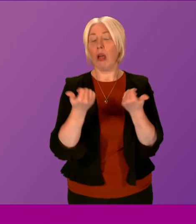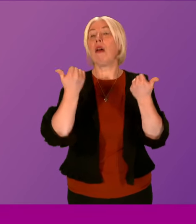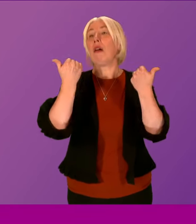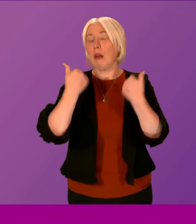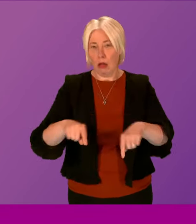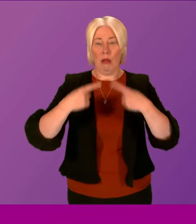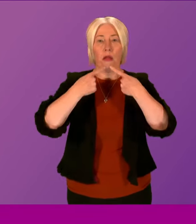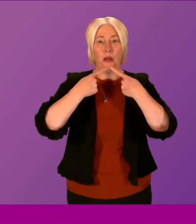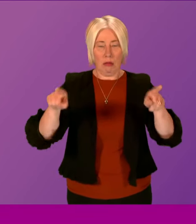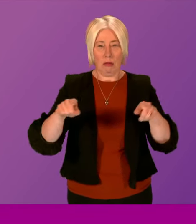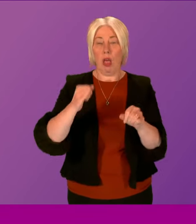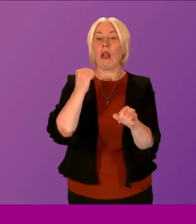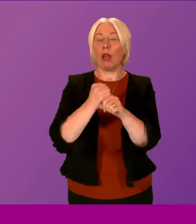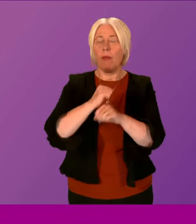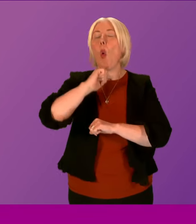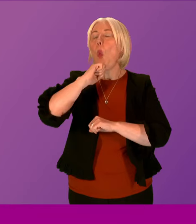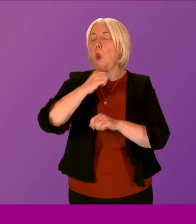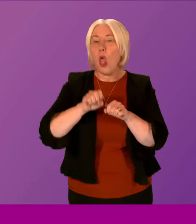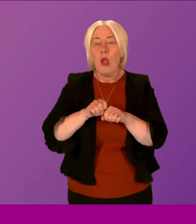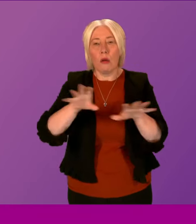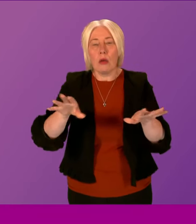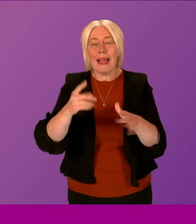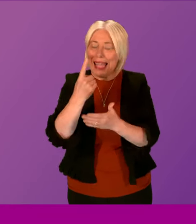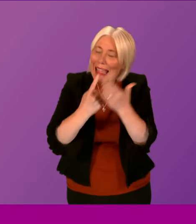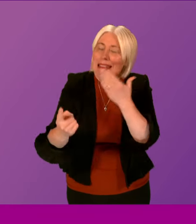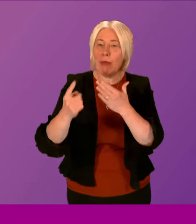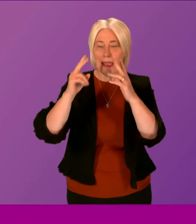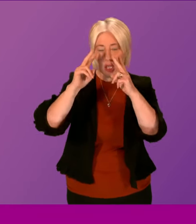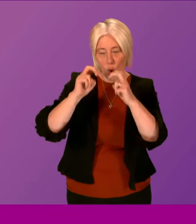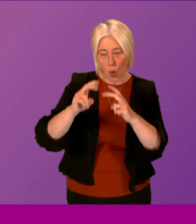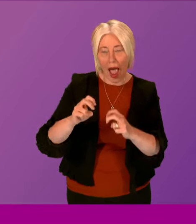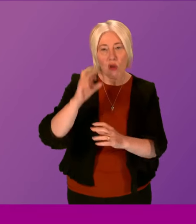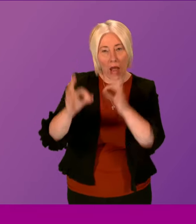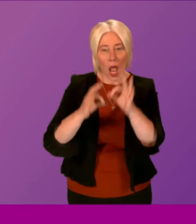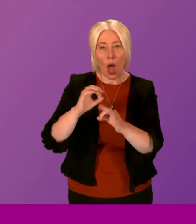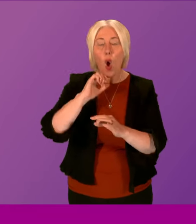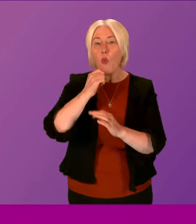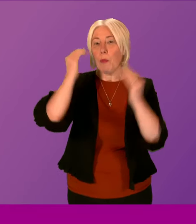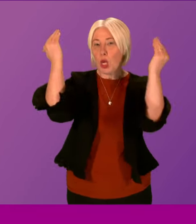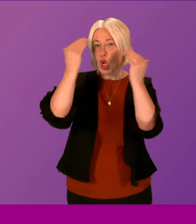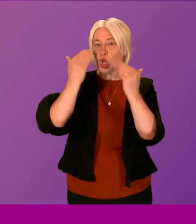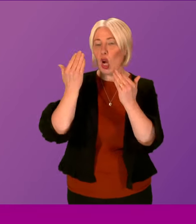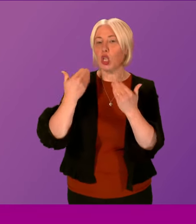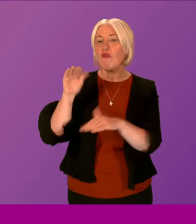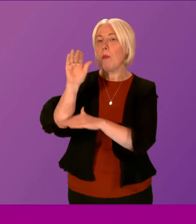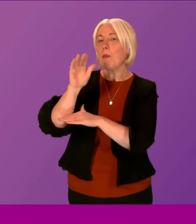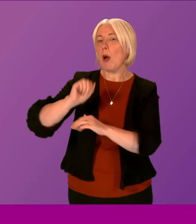that this government is launching an independent inquiry and it will be led by a judge from outside Scotland.